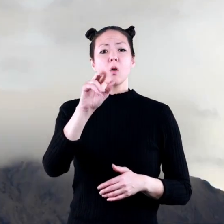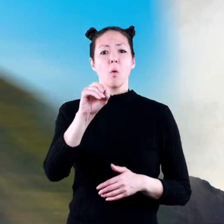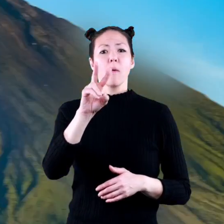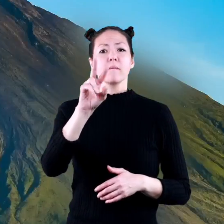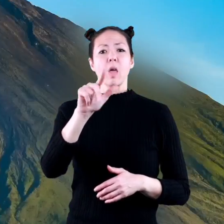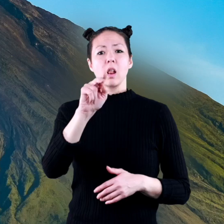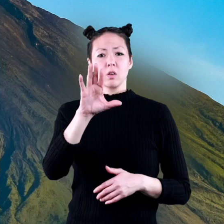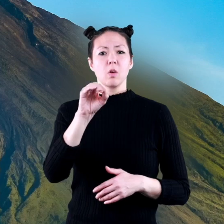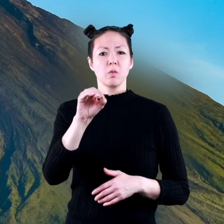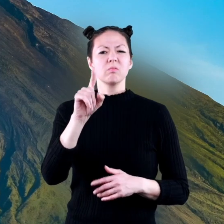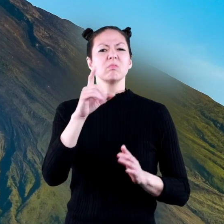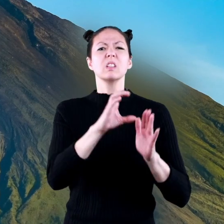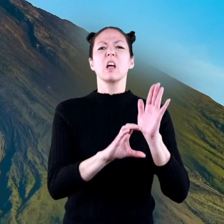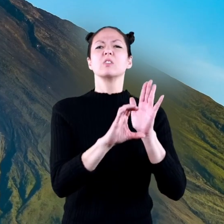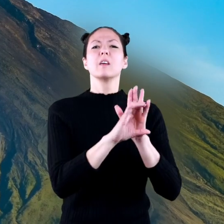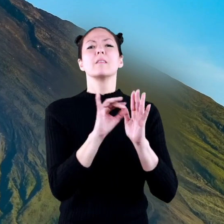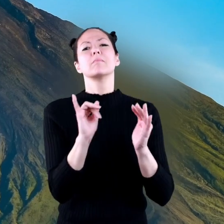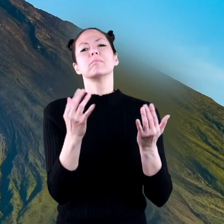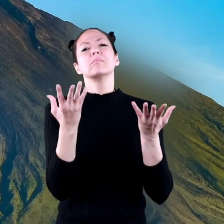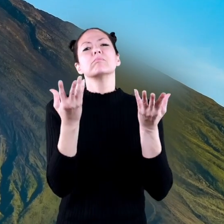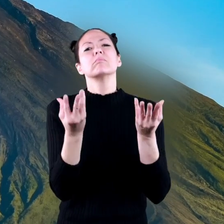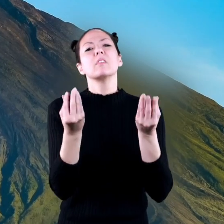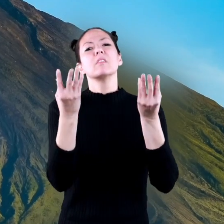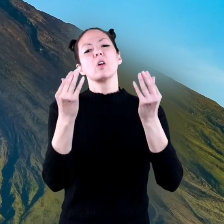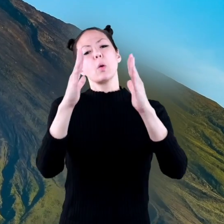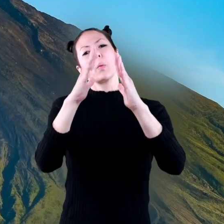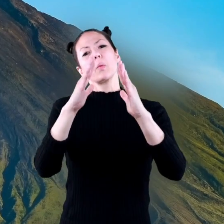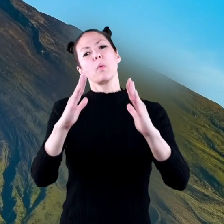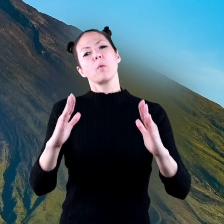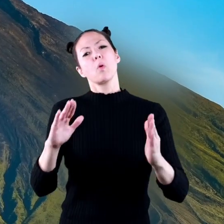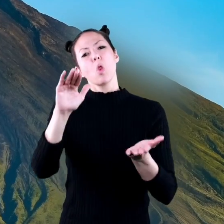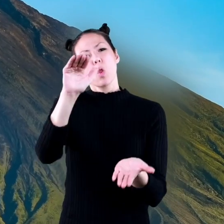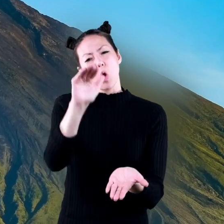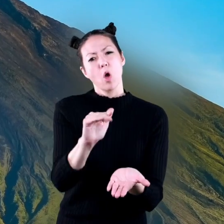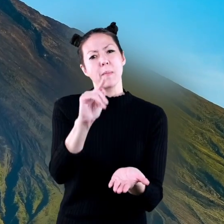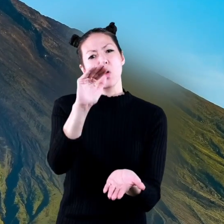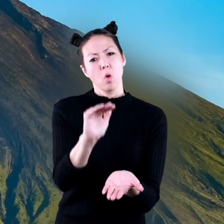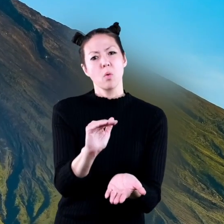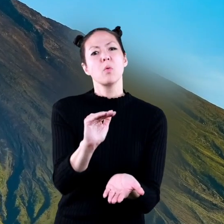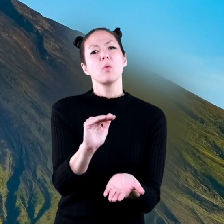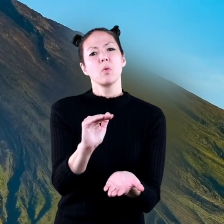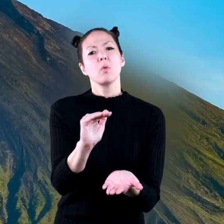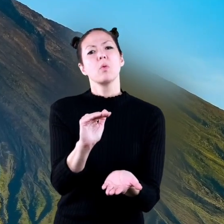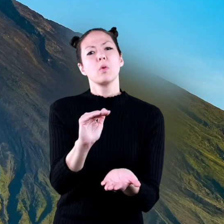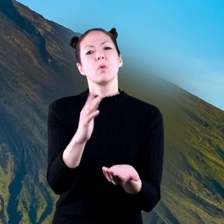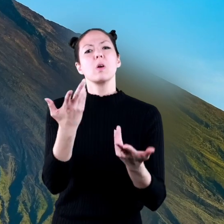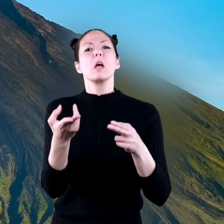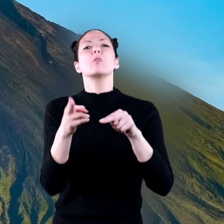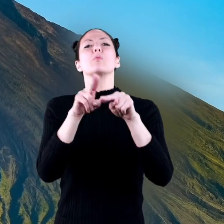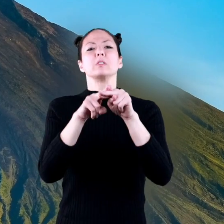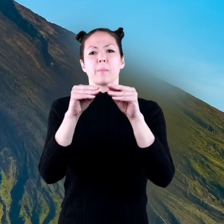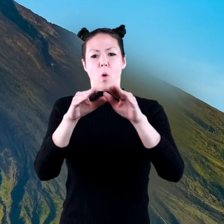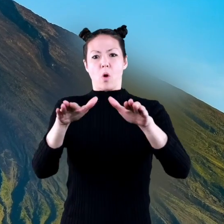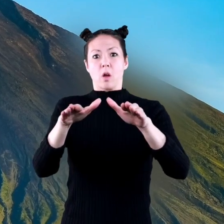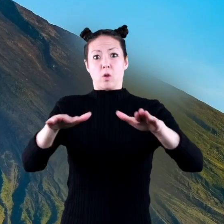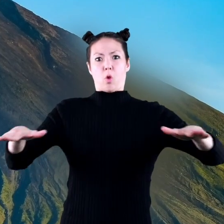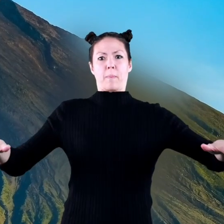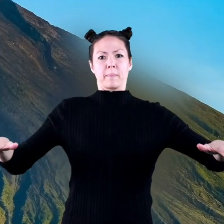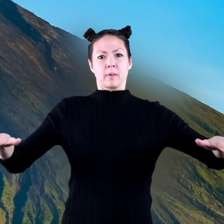A Stratovolcano is characterized by gentle lower slopes, gradually increasing to steep upper slopes. They are